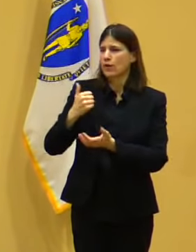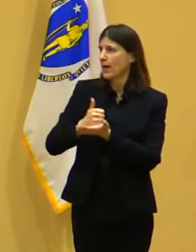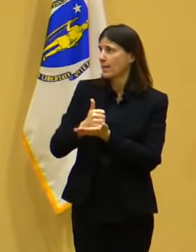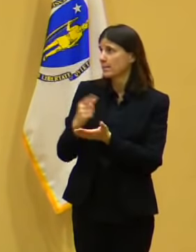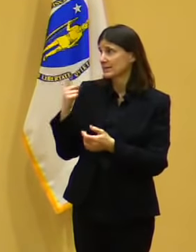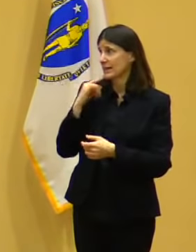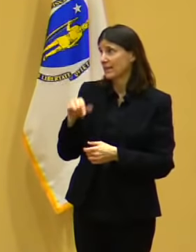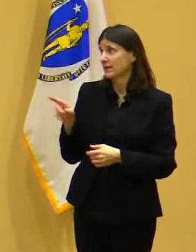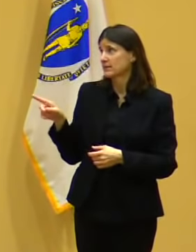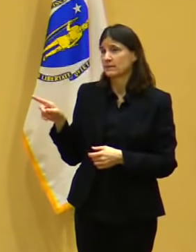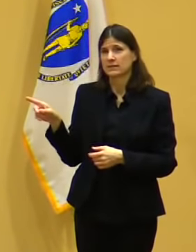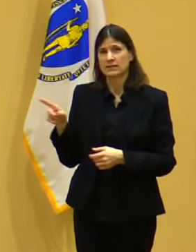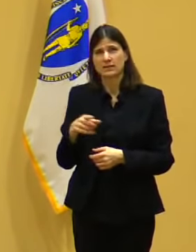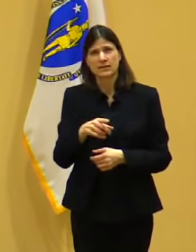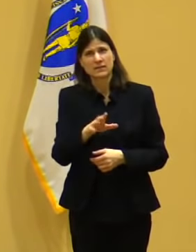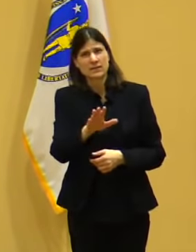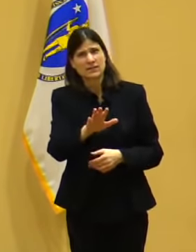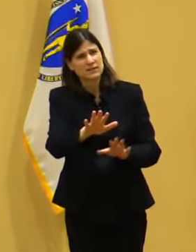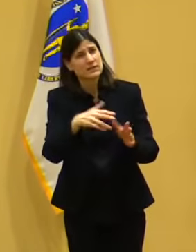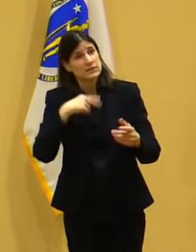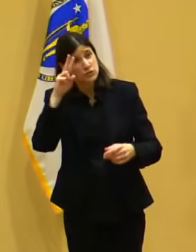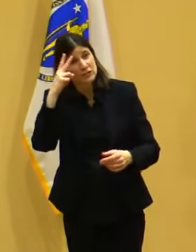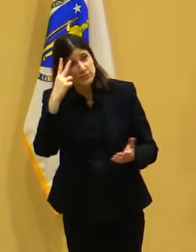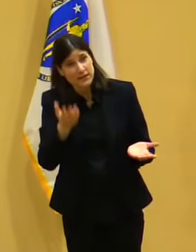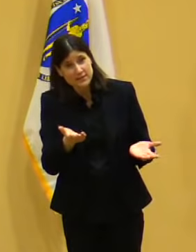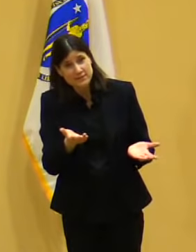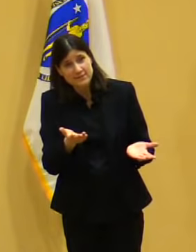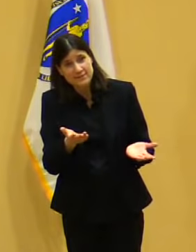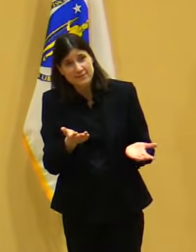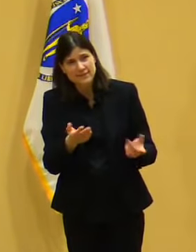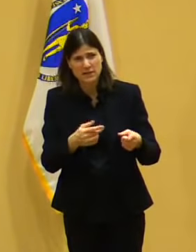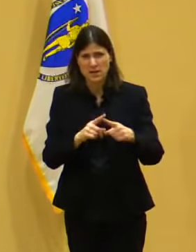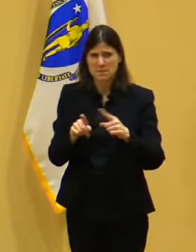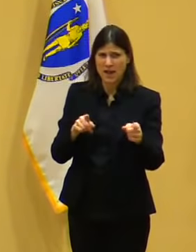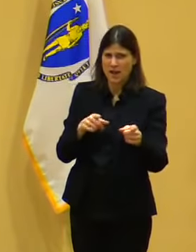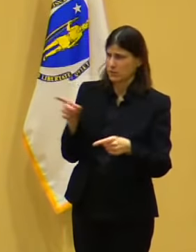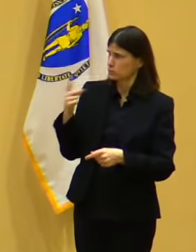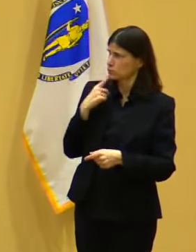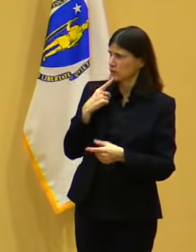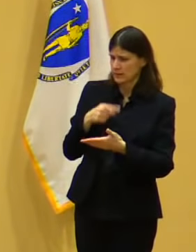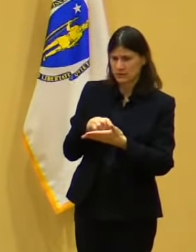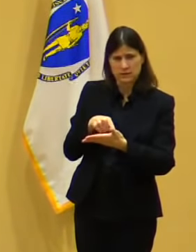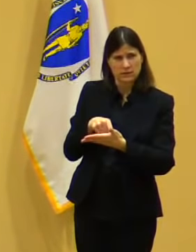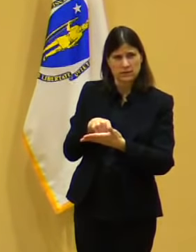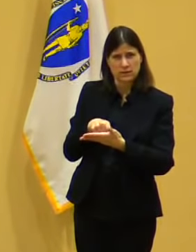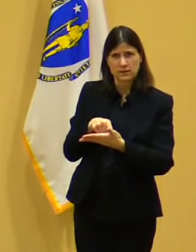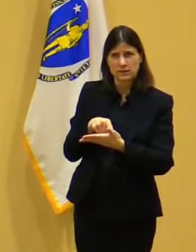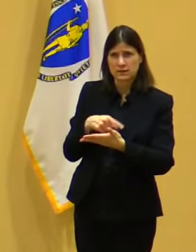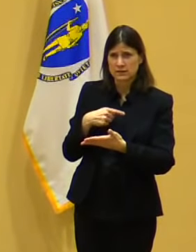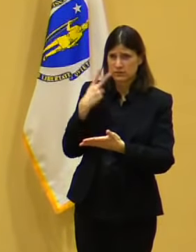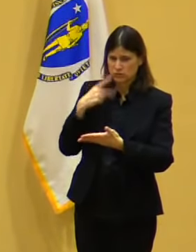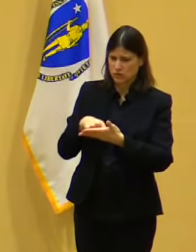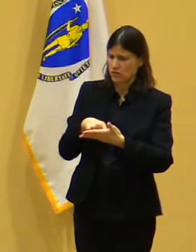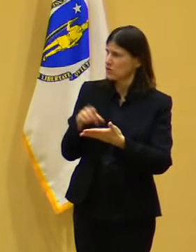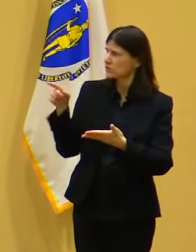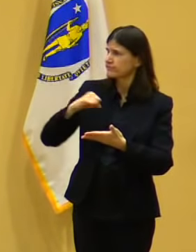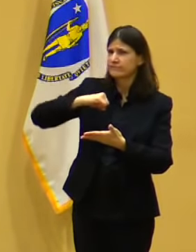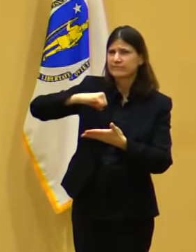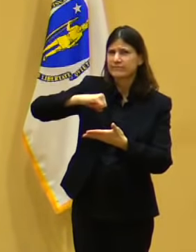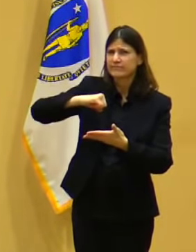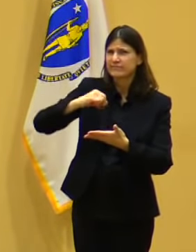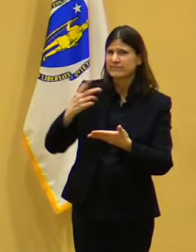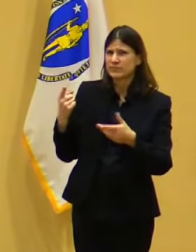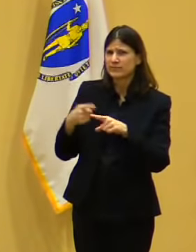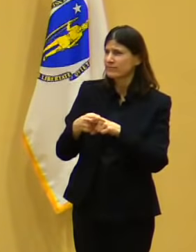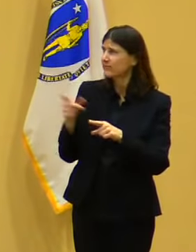We decided that we did. Why not? You've been pushing back for a week and a I know